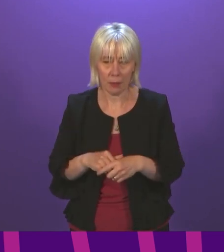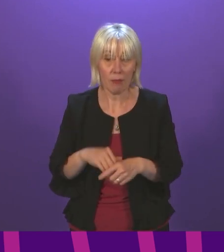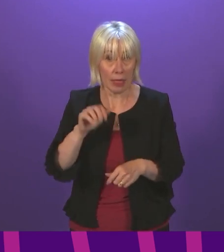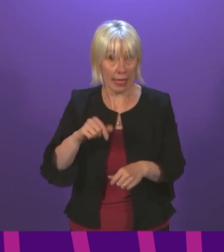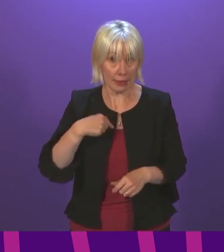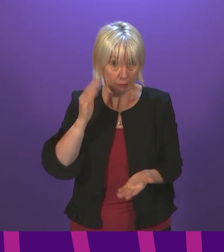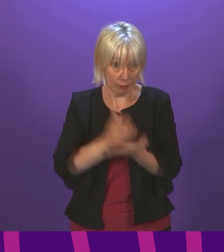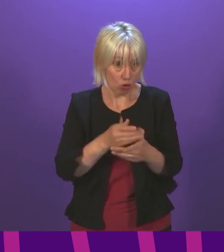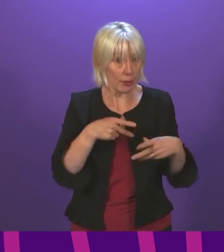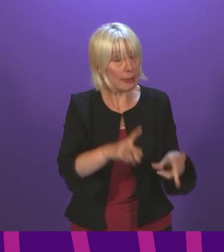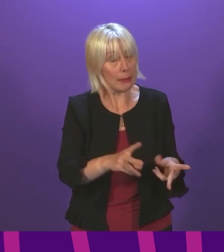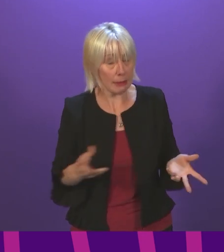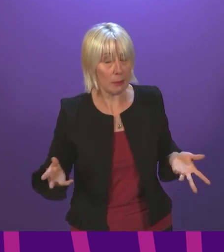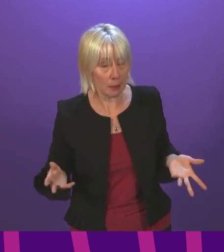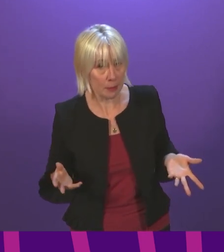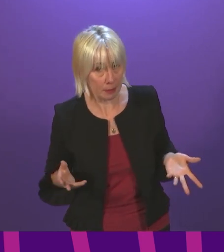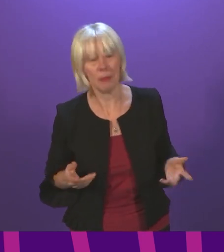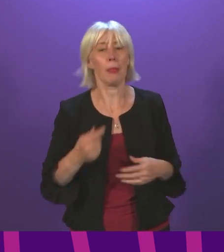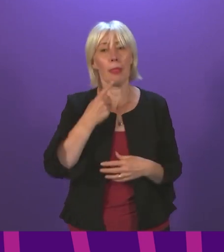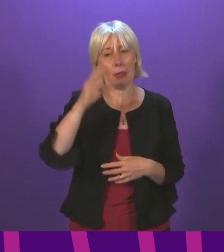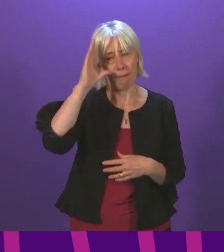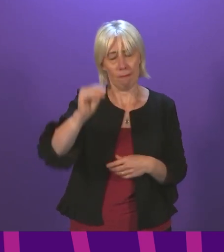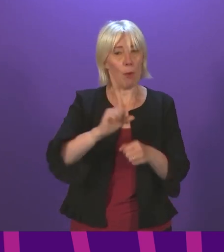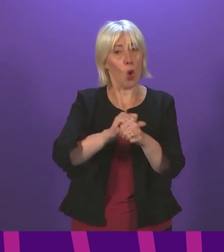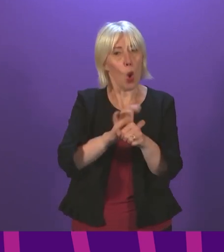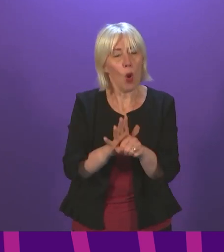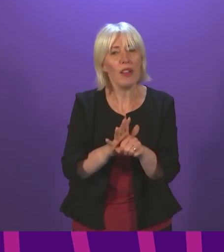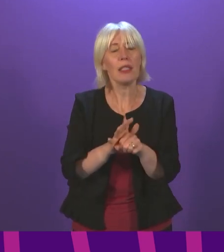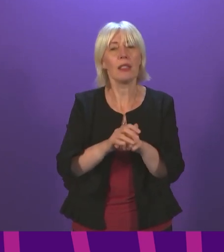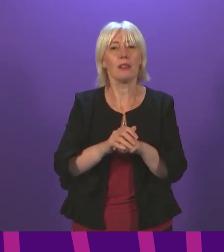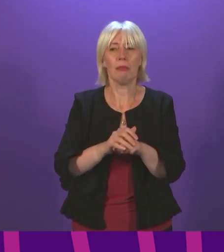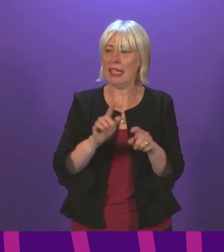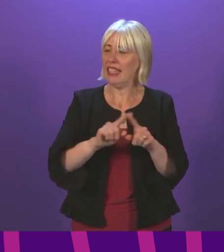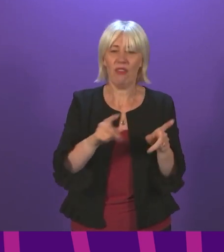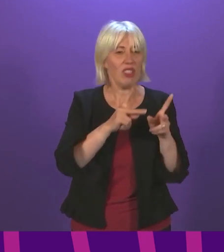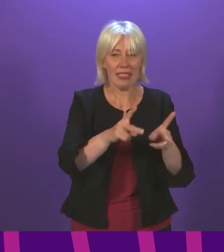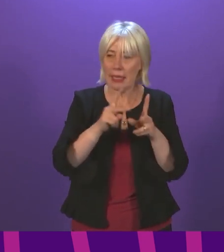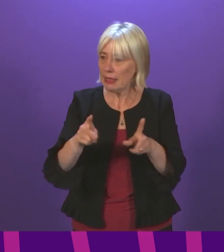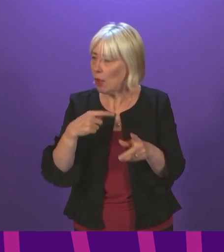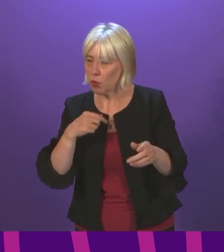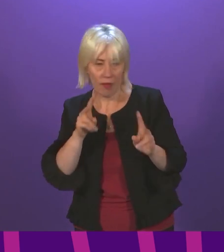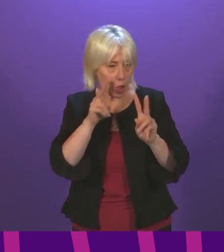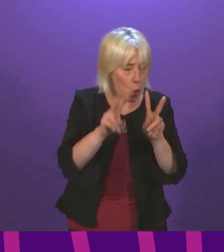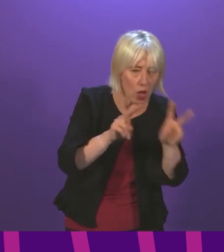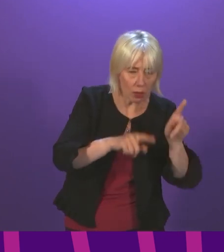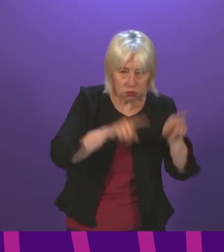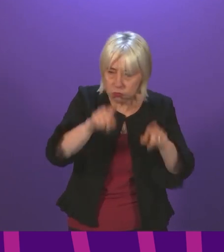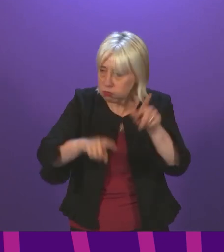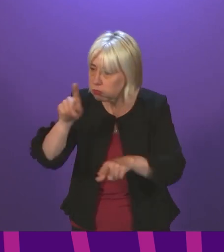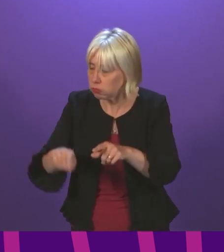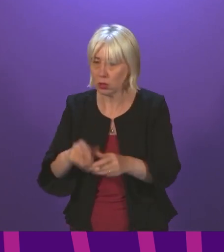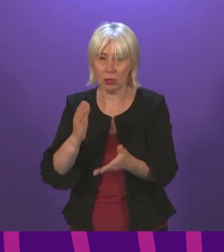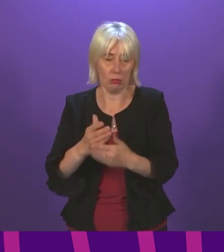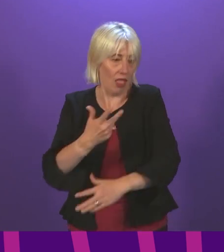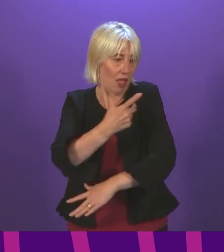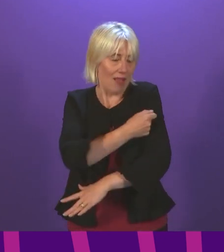I trust the system. As I have said in relation to COVID and the different systems and approaches we have had to take over the past 18 months, not least the vaccine